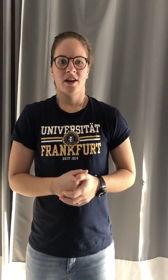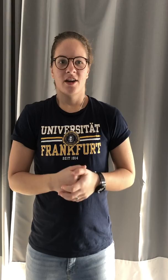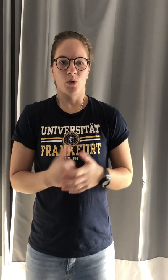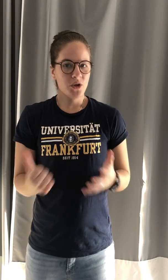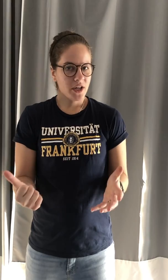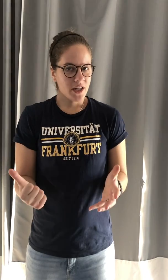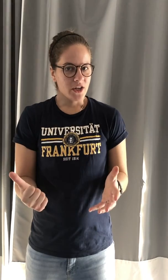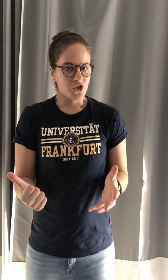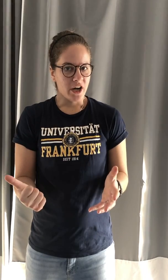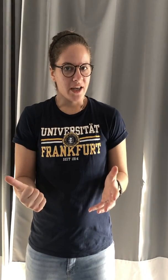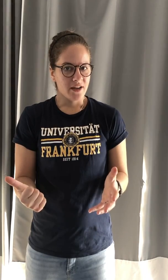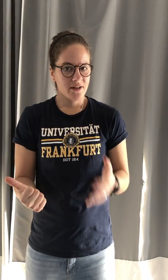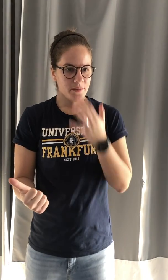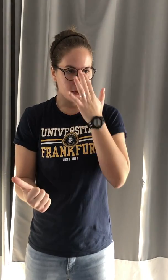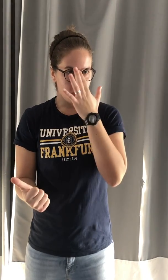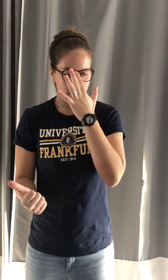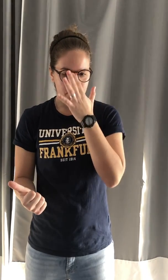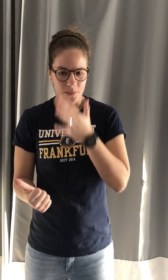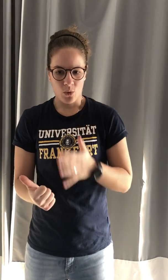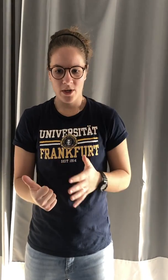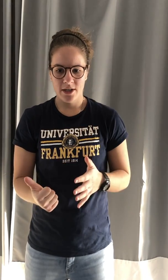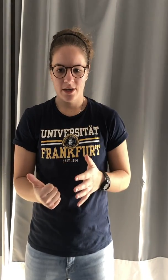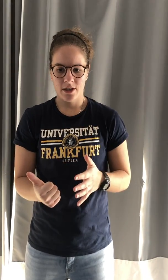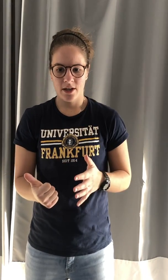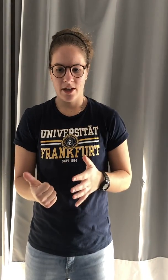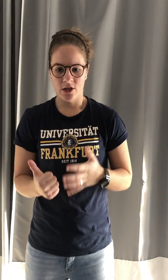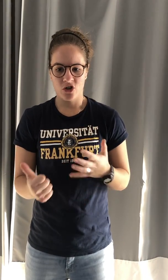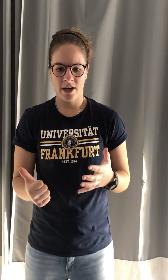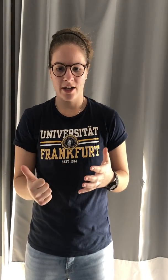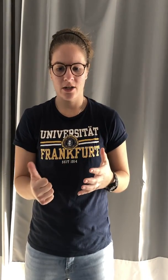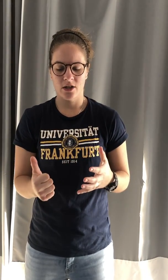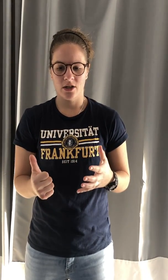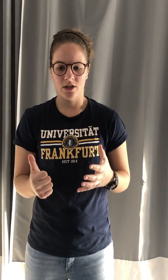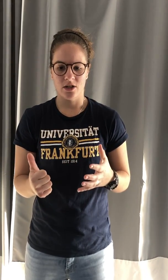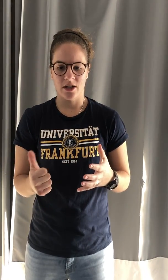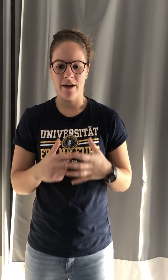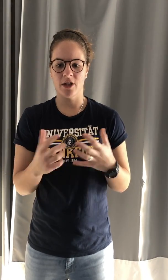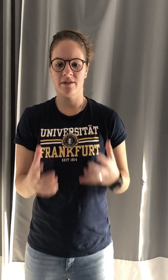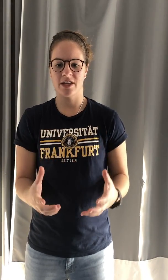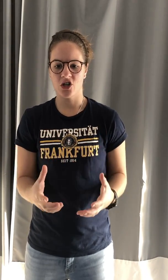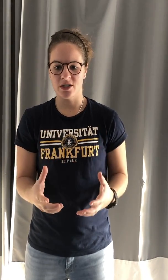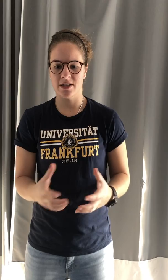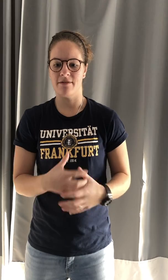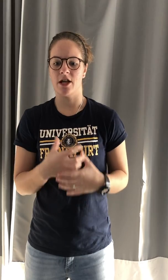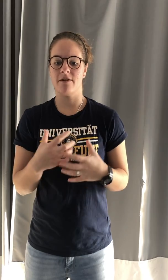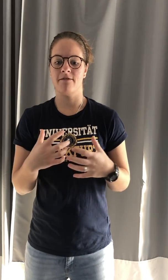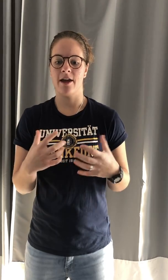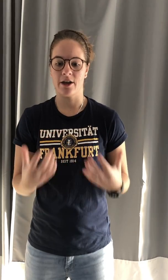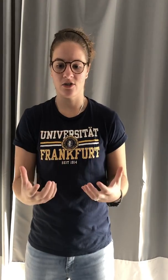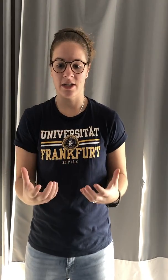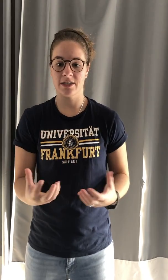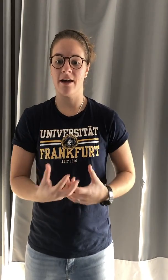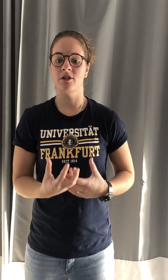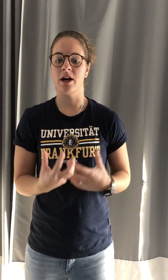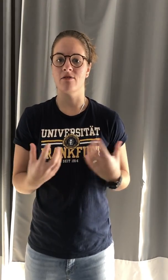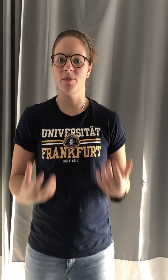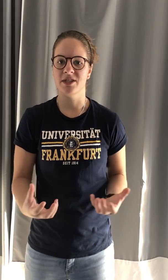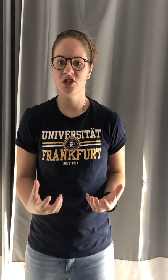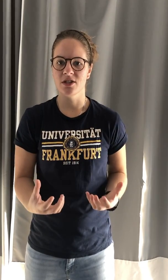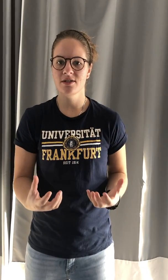We do that a lot in training. We in training have a lot of sessions, have a lot of exercises, have a lot of repetitions